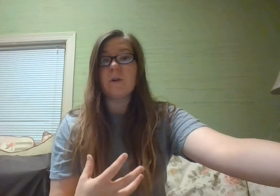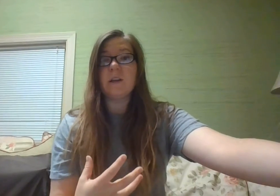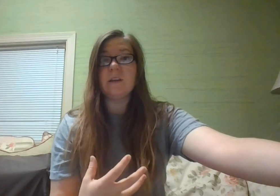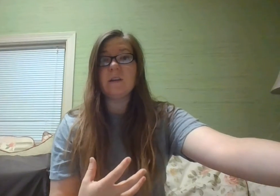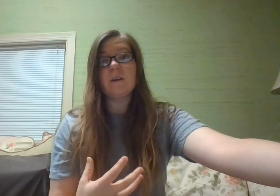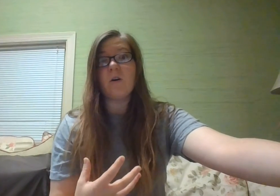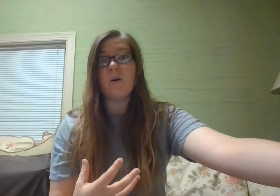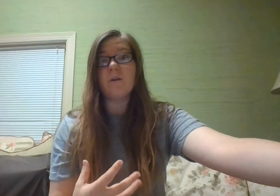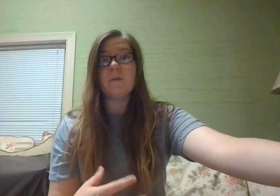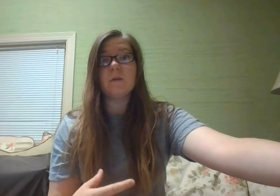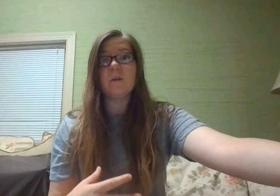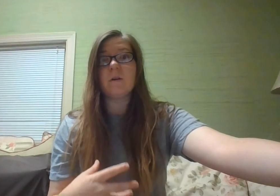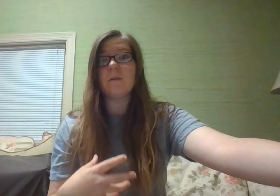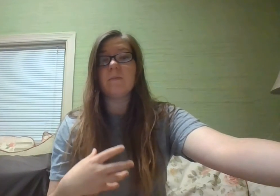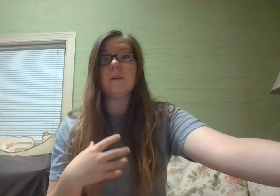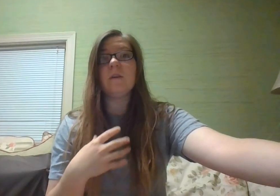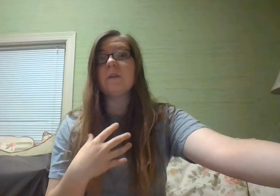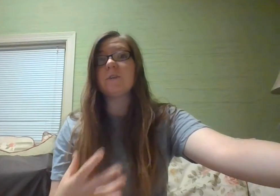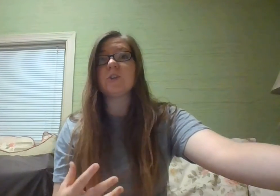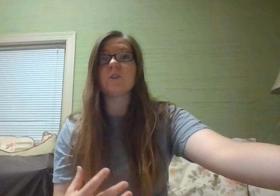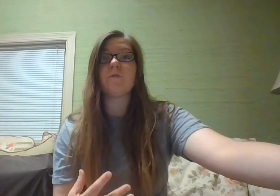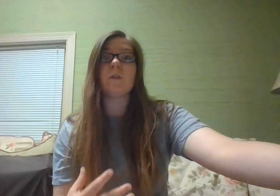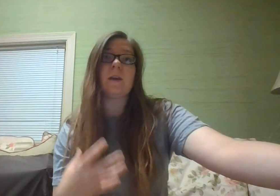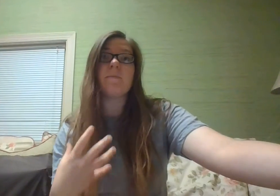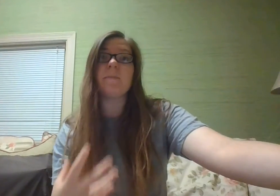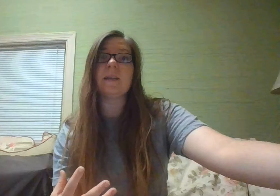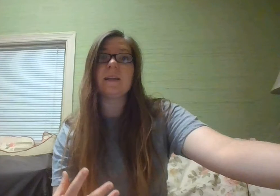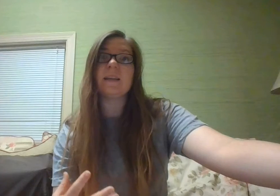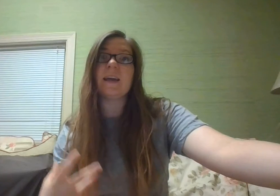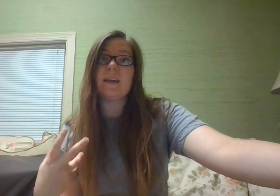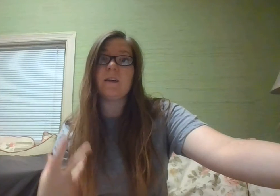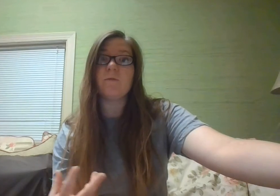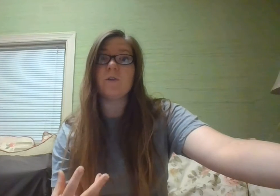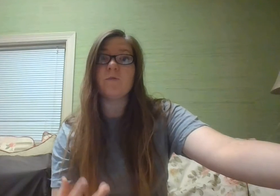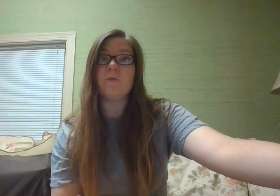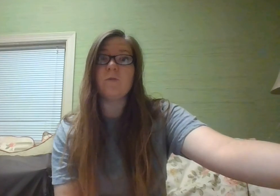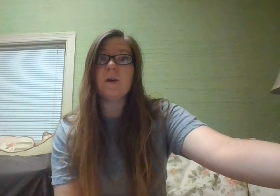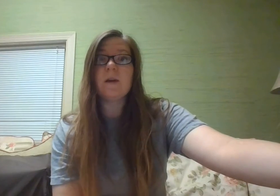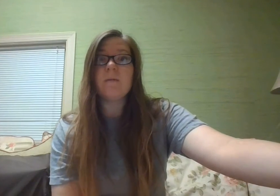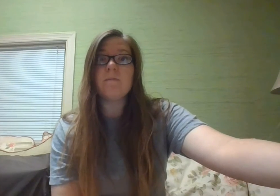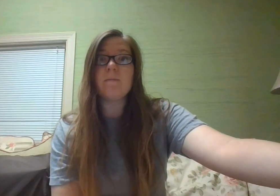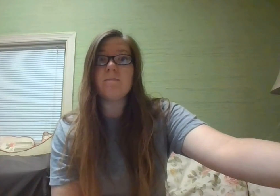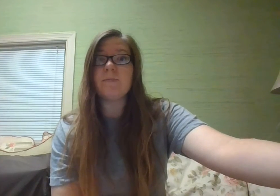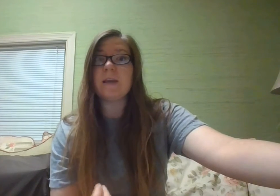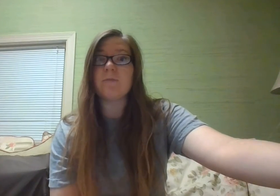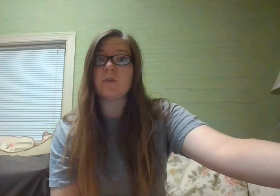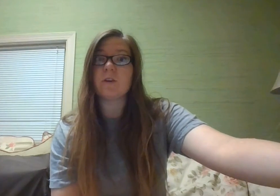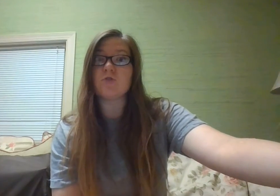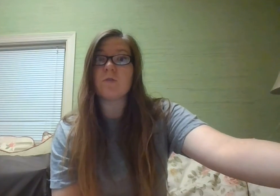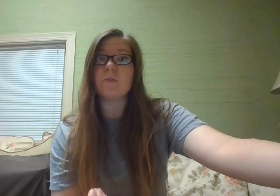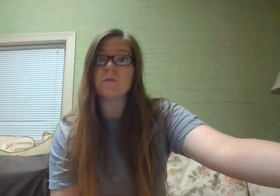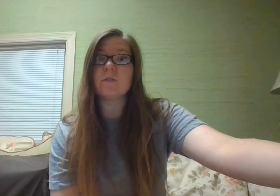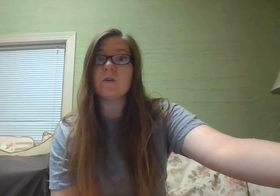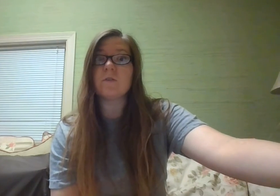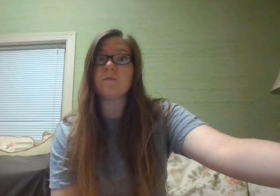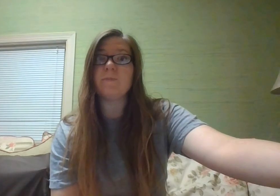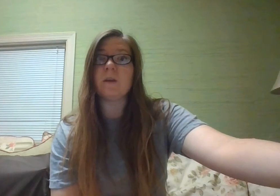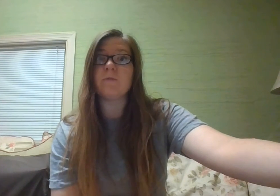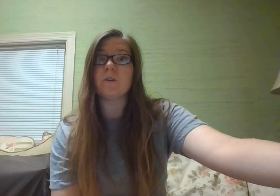your body getting calm. Even if it's just for like a minute a day, it will help you be able to control those thoughts, be able